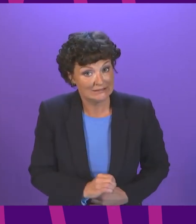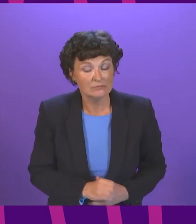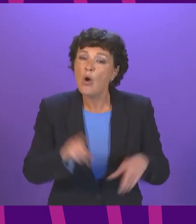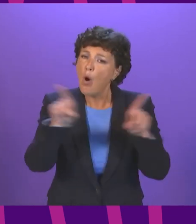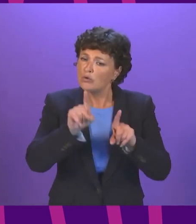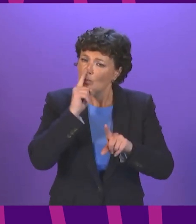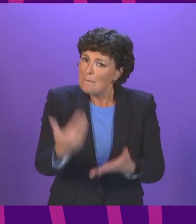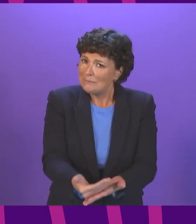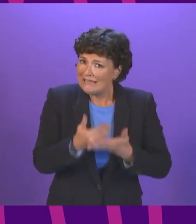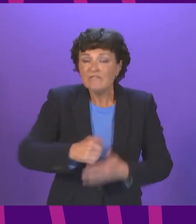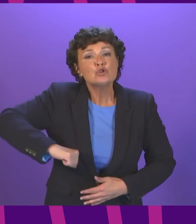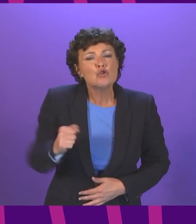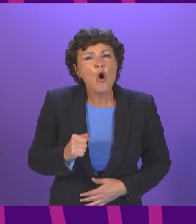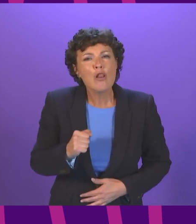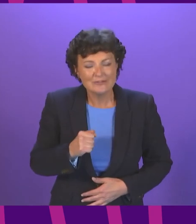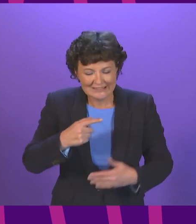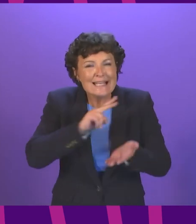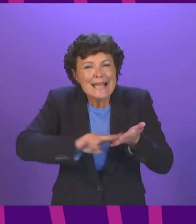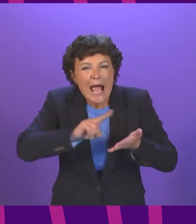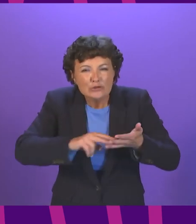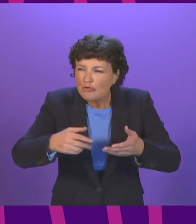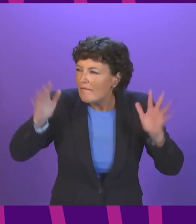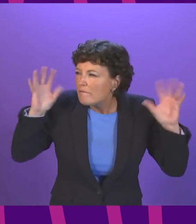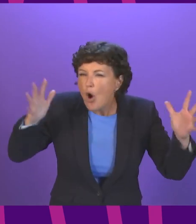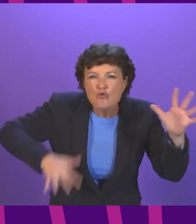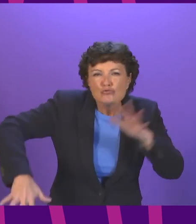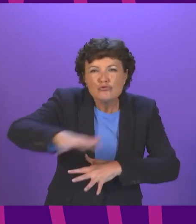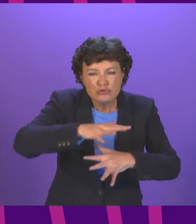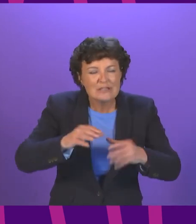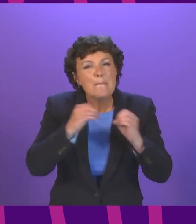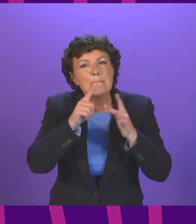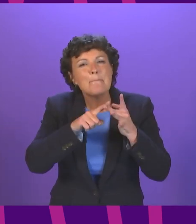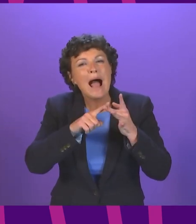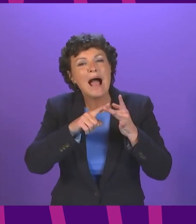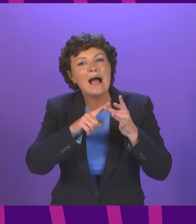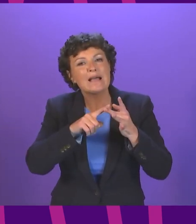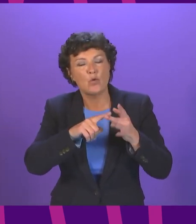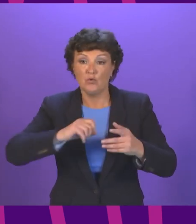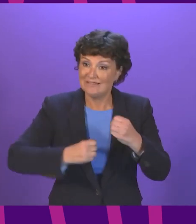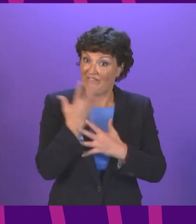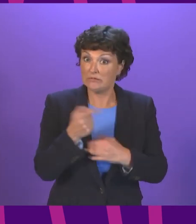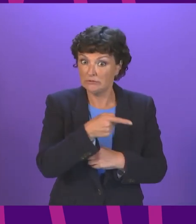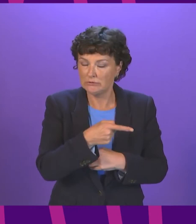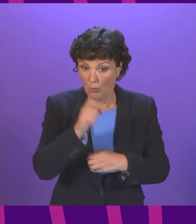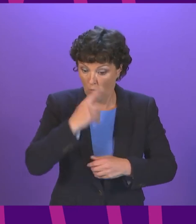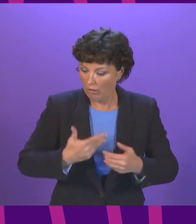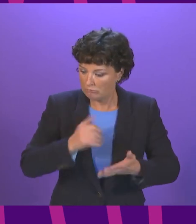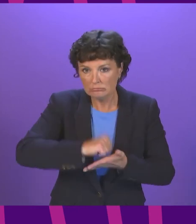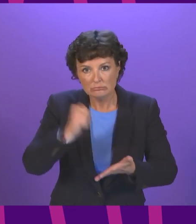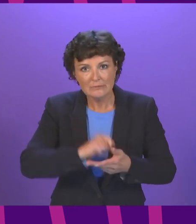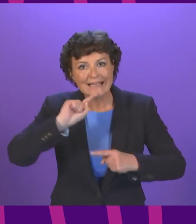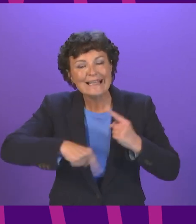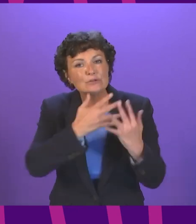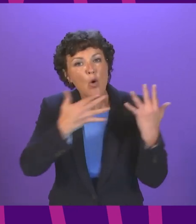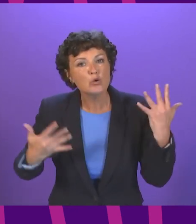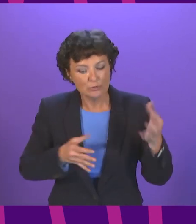also protect Scotland's biodiversity and natural habitats We will publish a biodiversity strategy by next autumn which will be followed